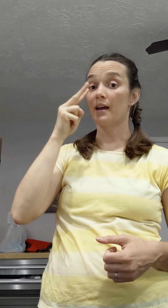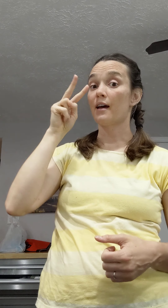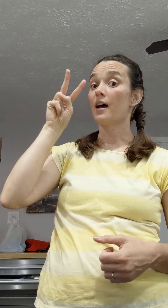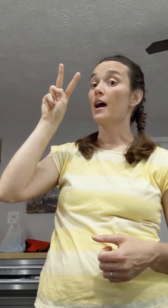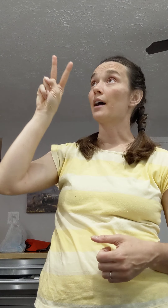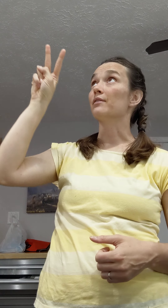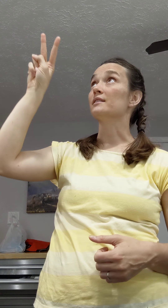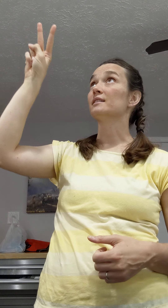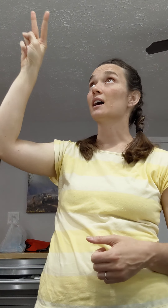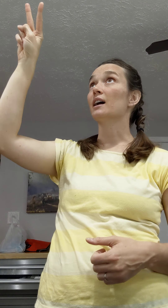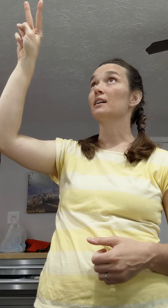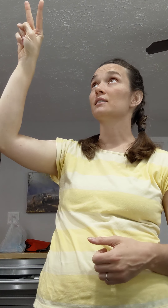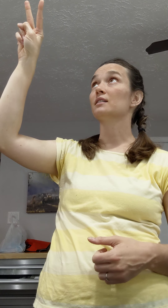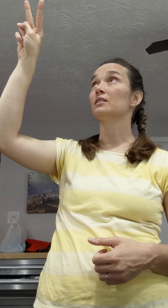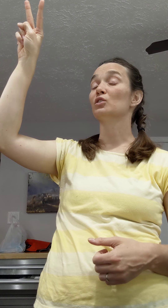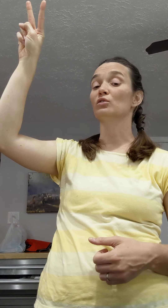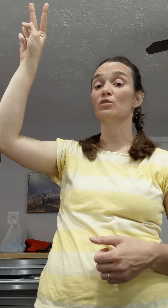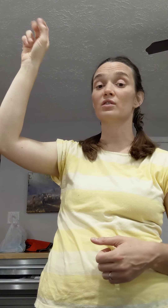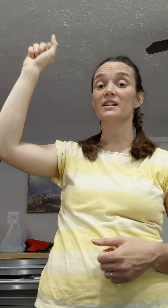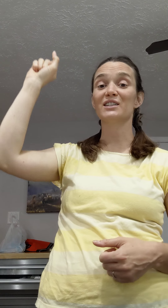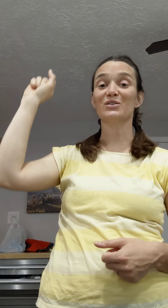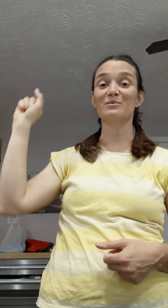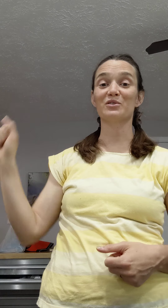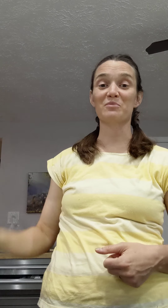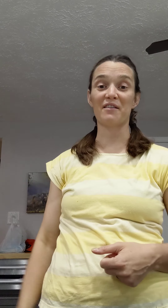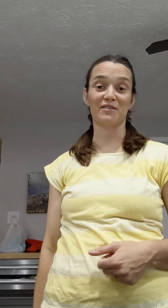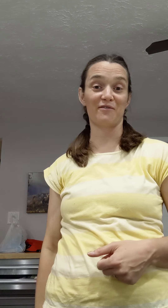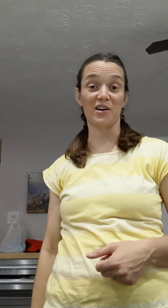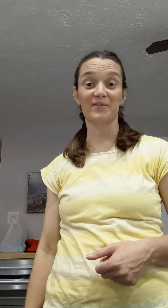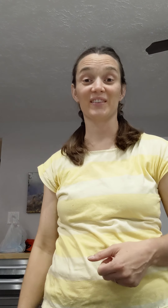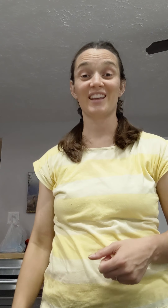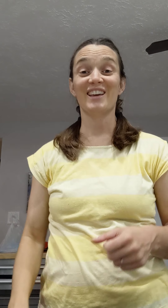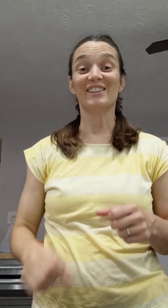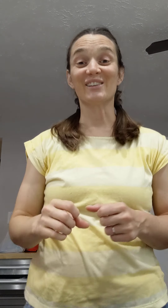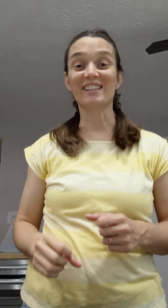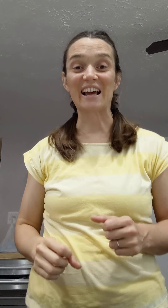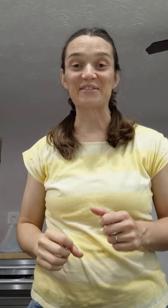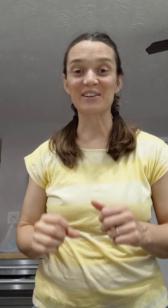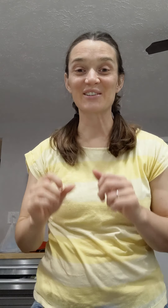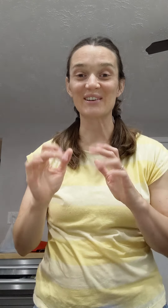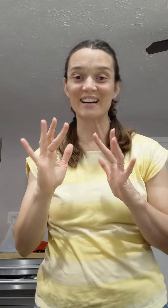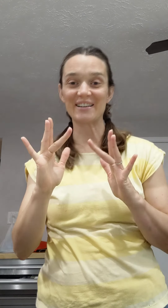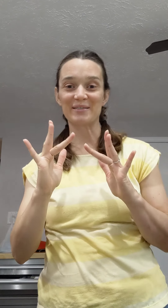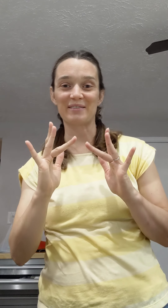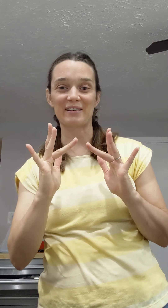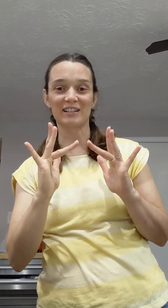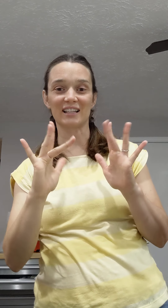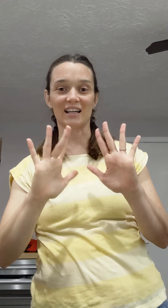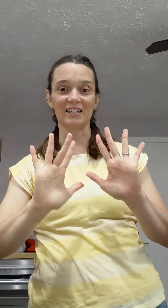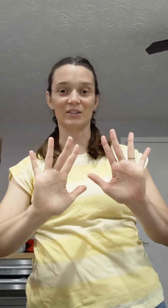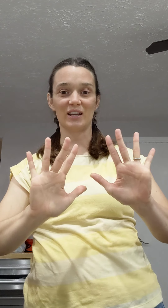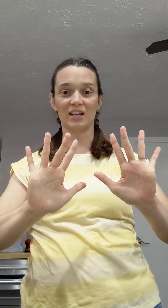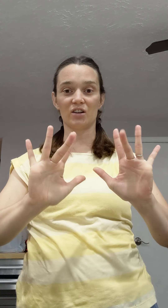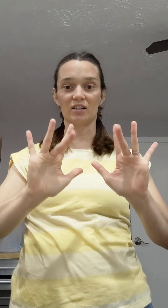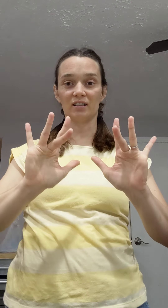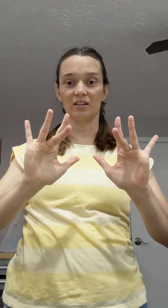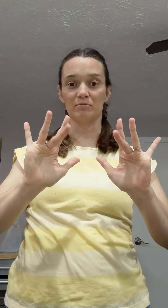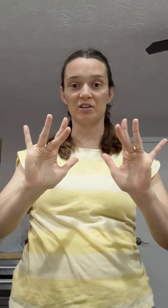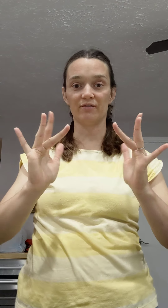at the site, glory streams from heaven afar. So the sign for glory, one of my favorite signs, you take your, your middle